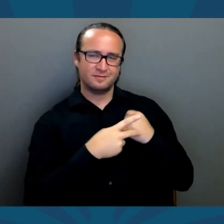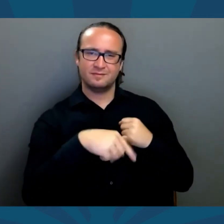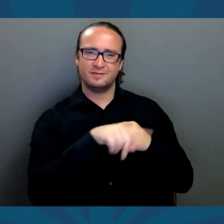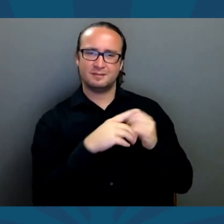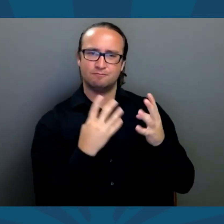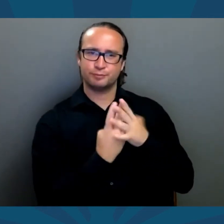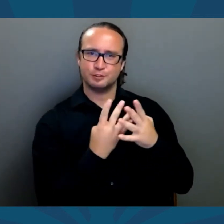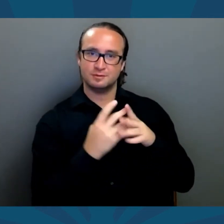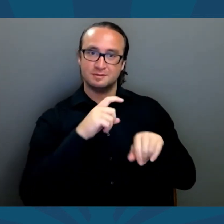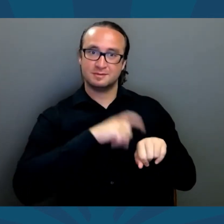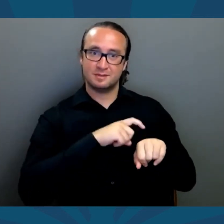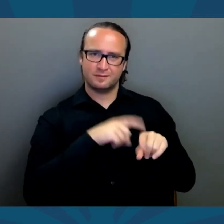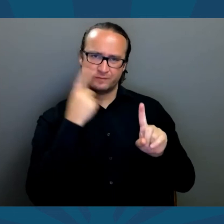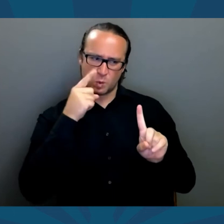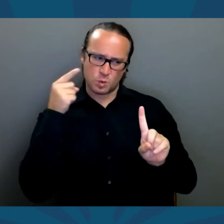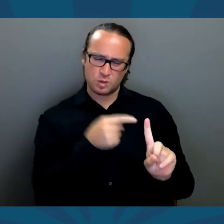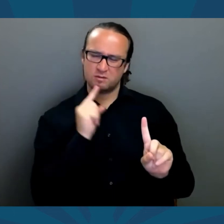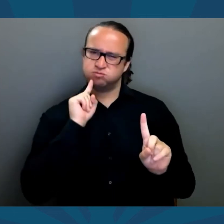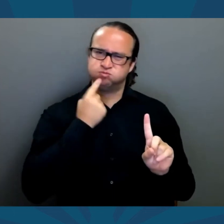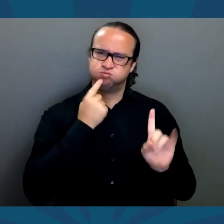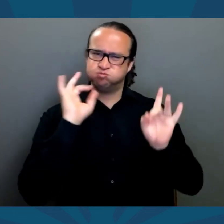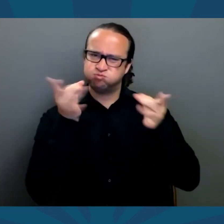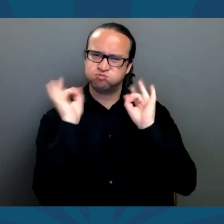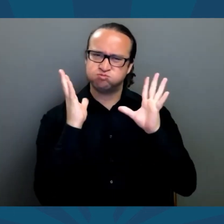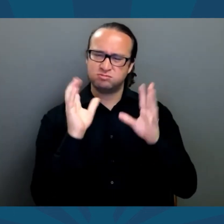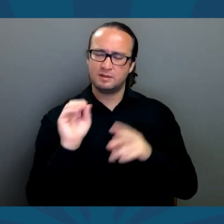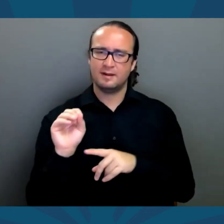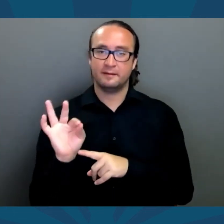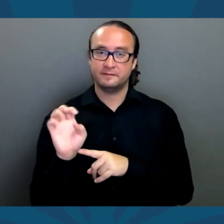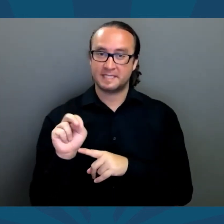and reserve prison time for violent offenders.